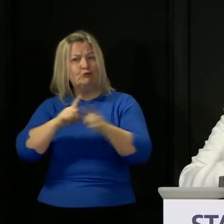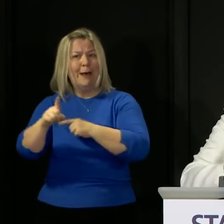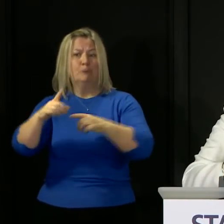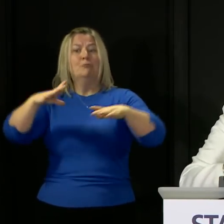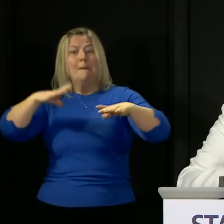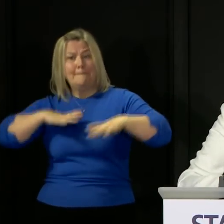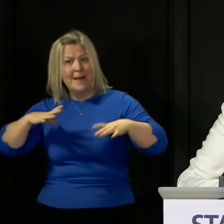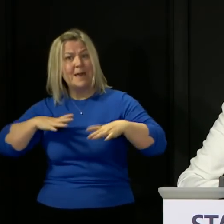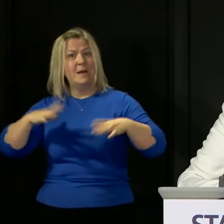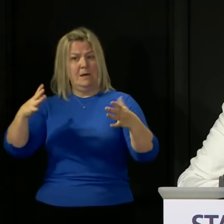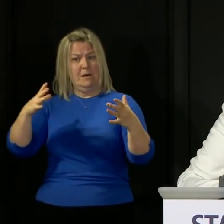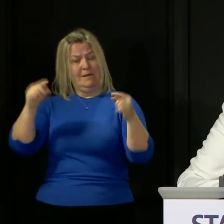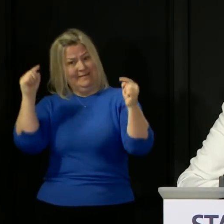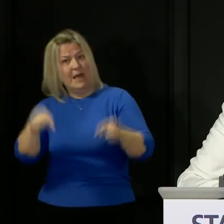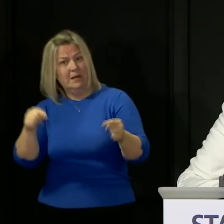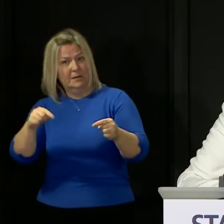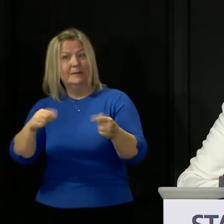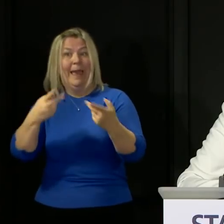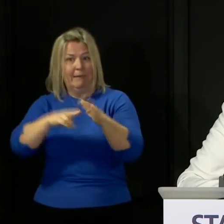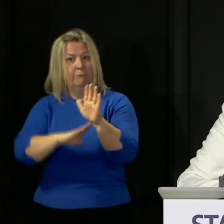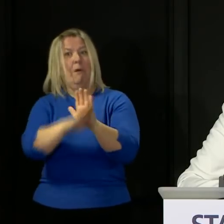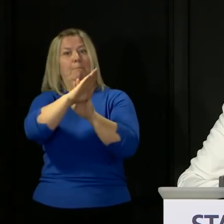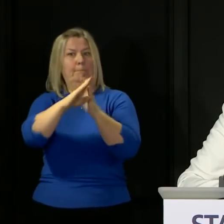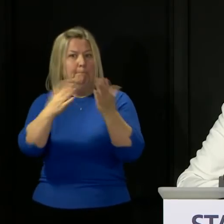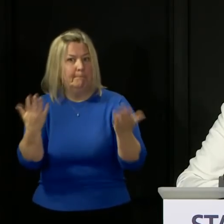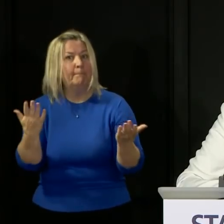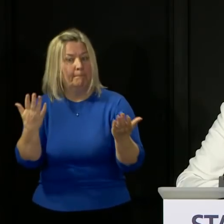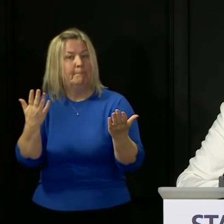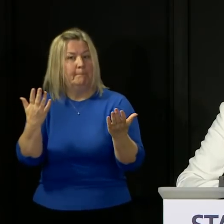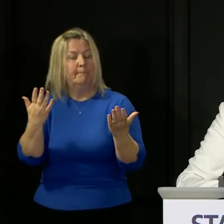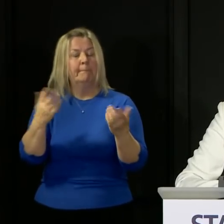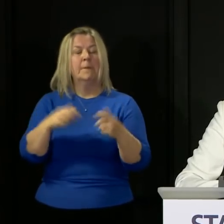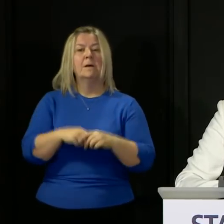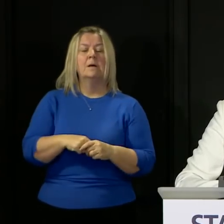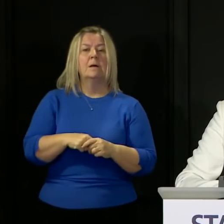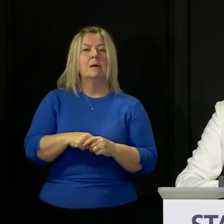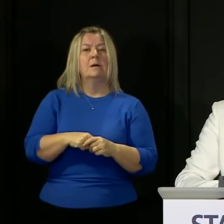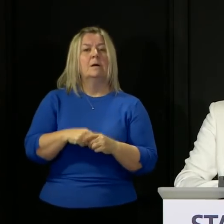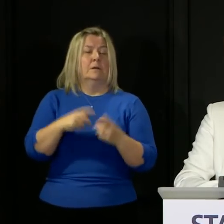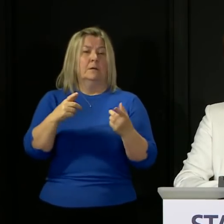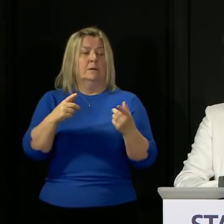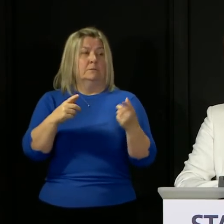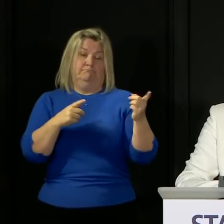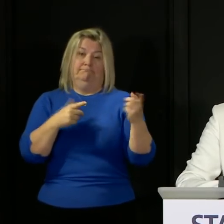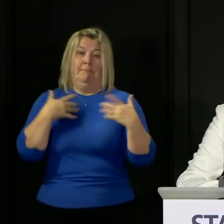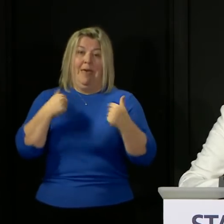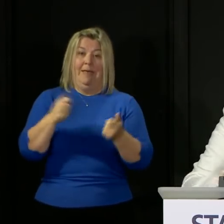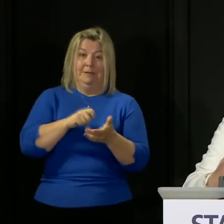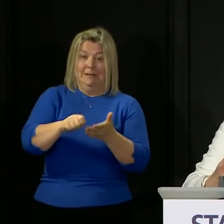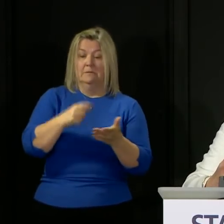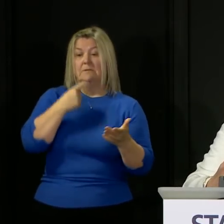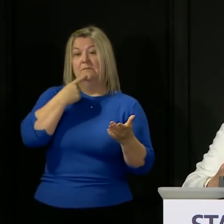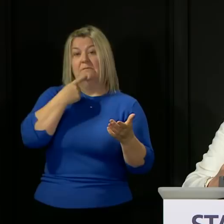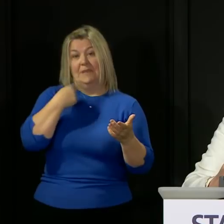and scalability very much as part of it. The Health Secretary reported yesterday that health boards already